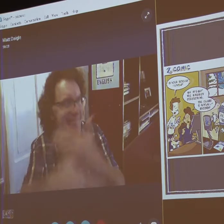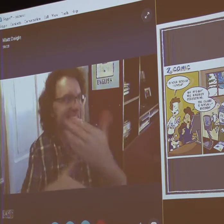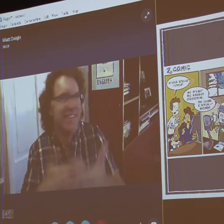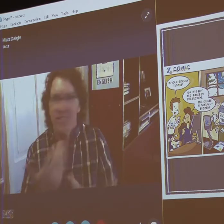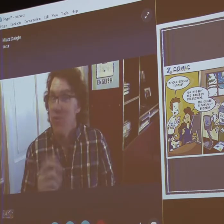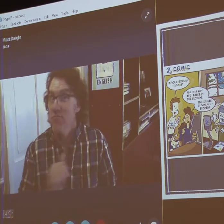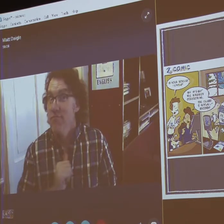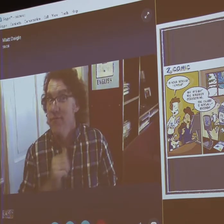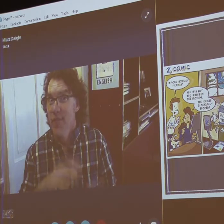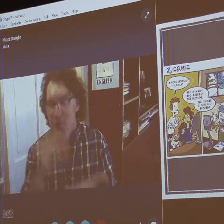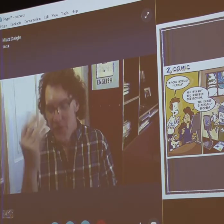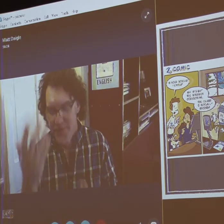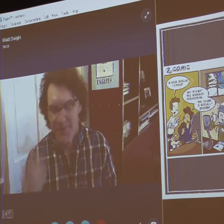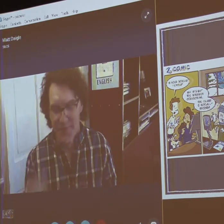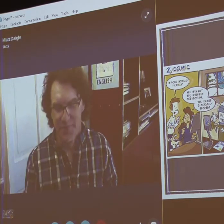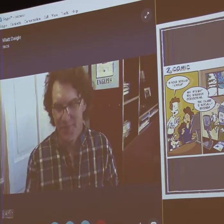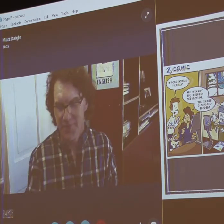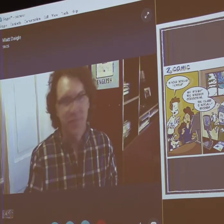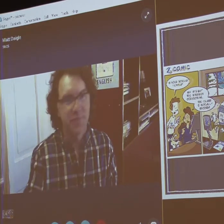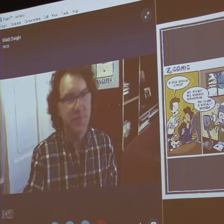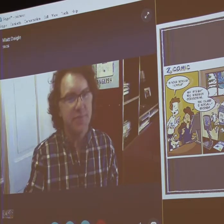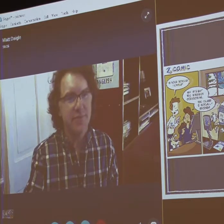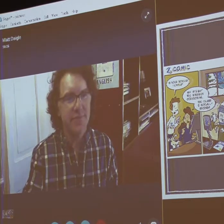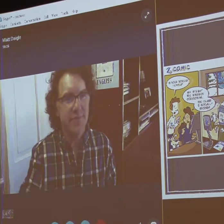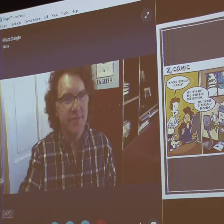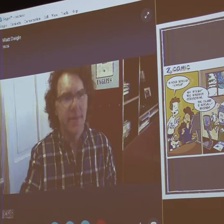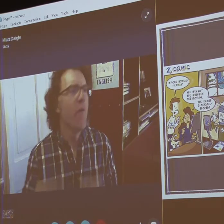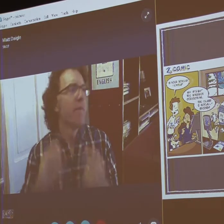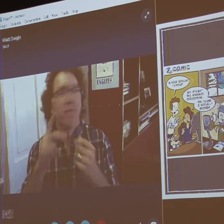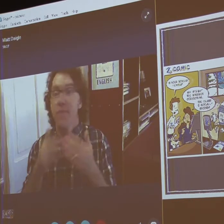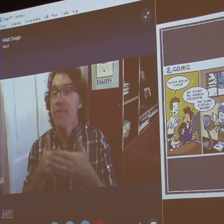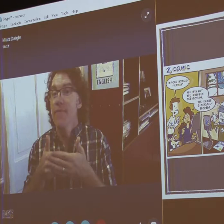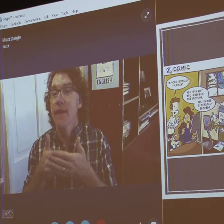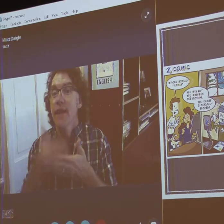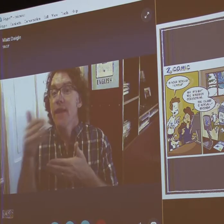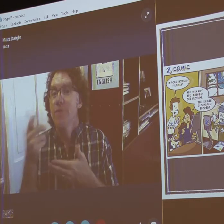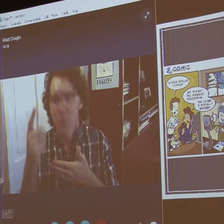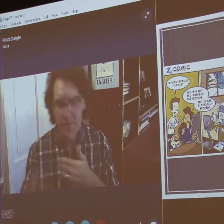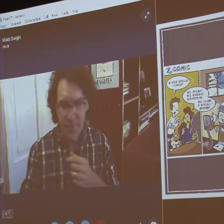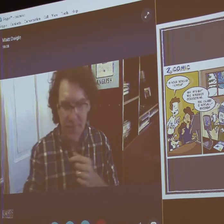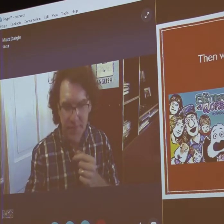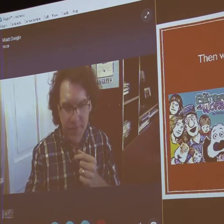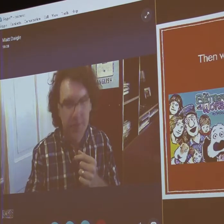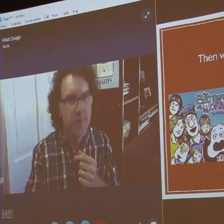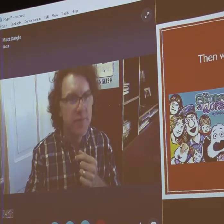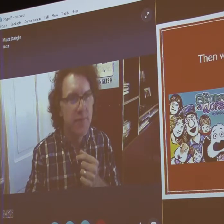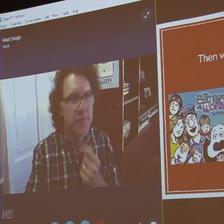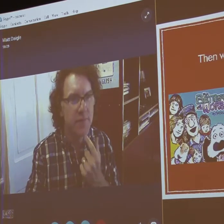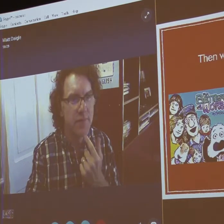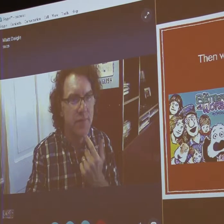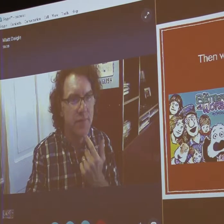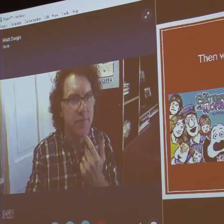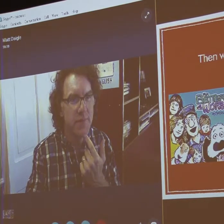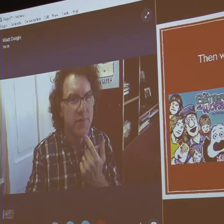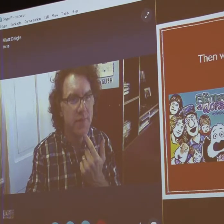to keep up with since high school when I first started. Those are important to me. Now the next panel.